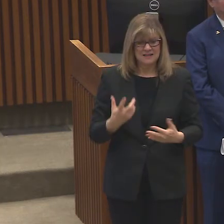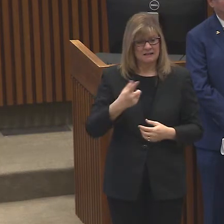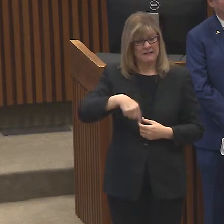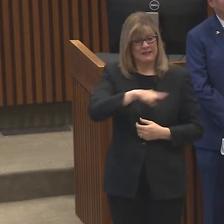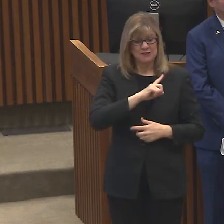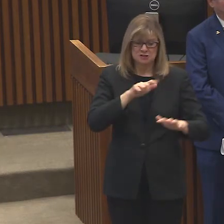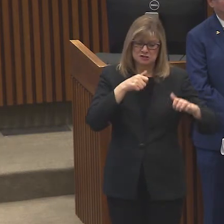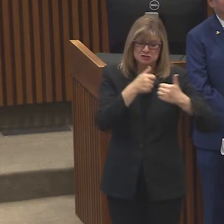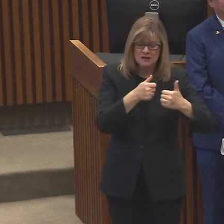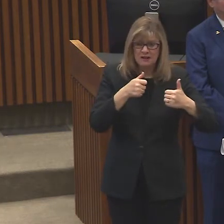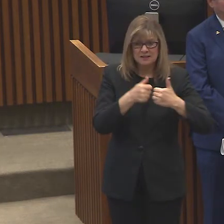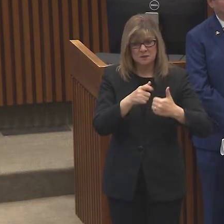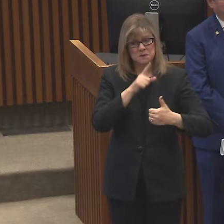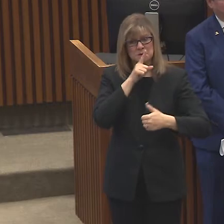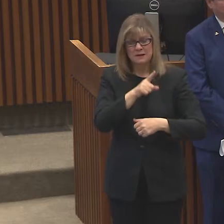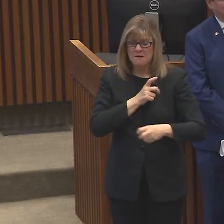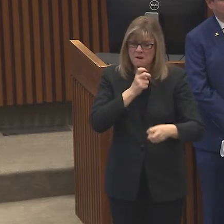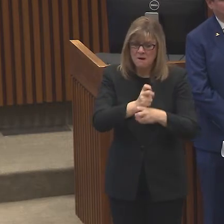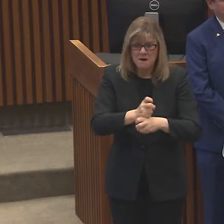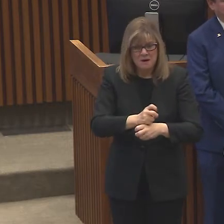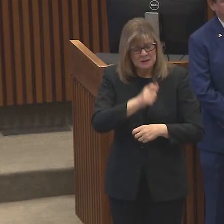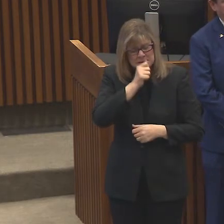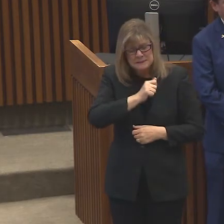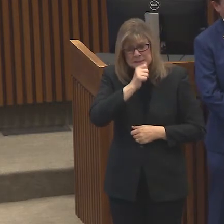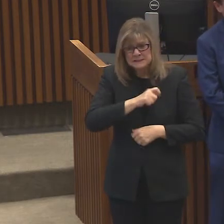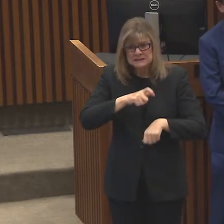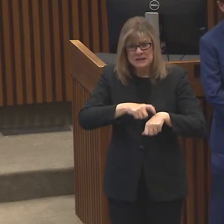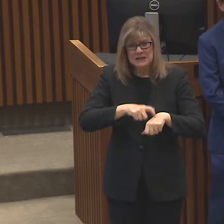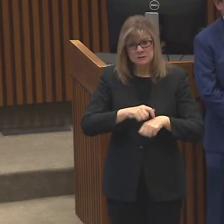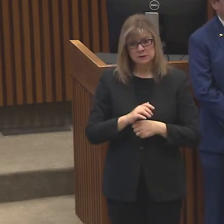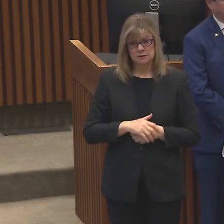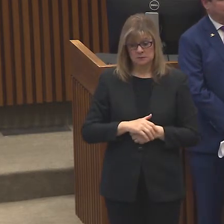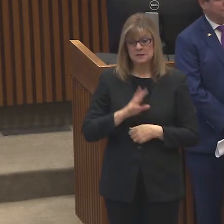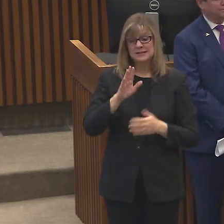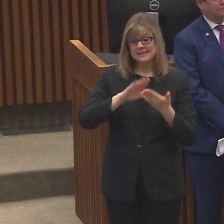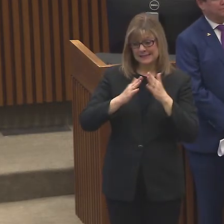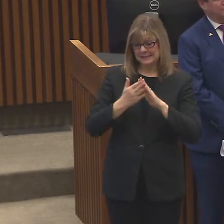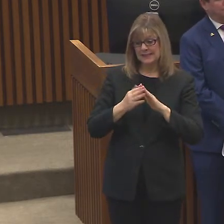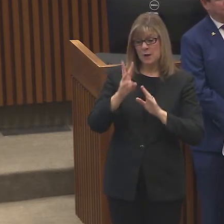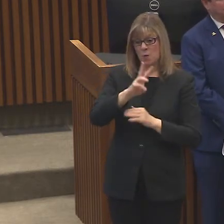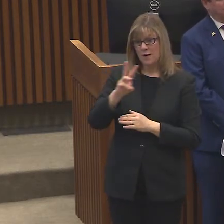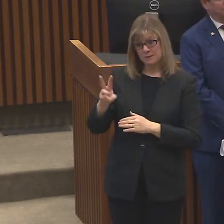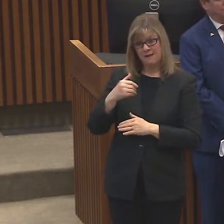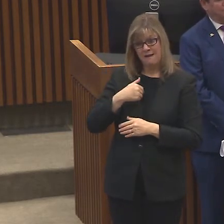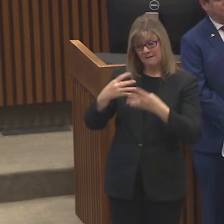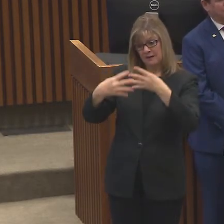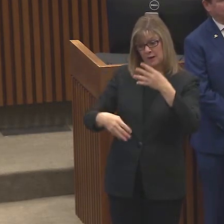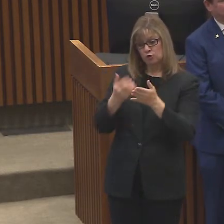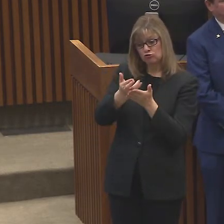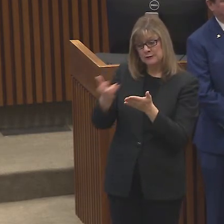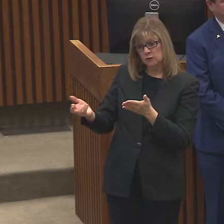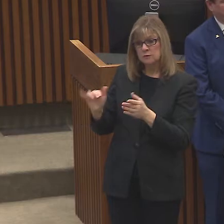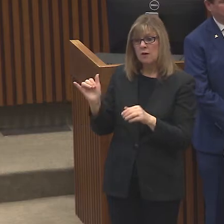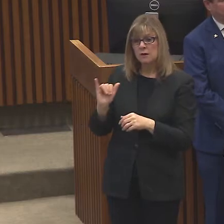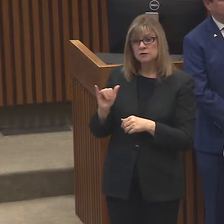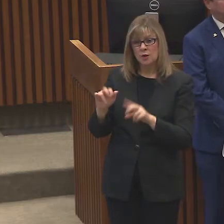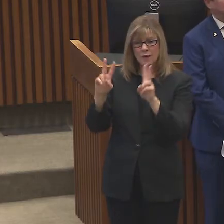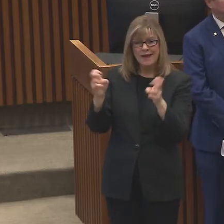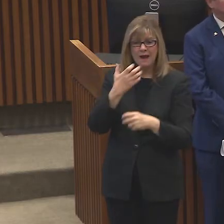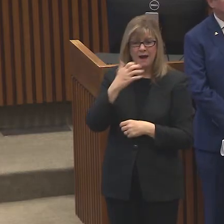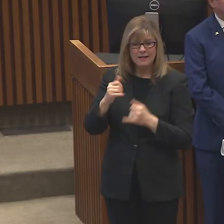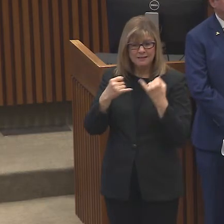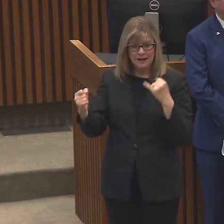hard times. There's a list of resources on the city's website and a hotline, but we have to take